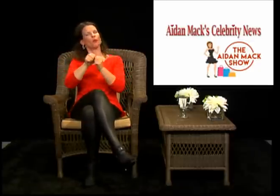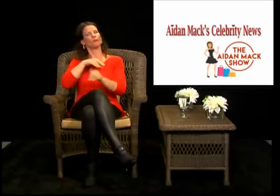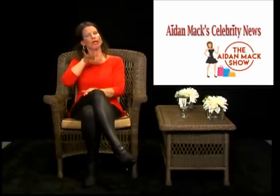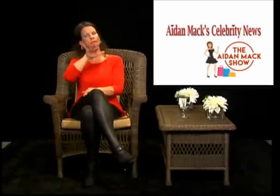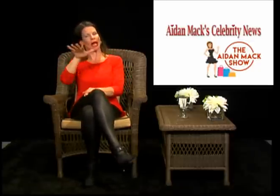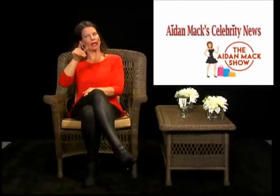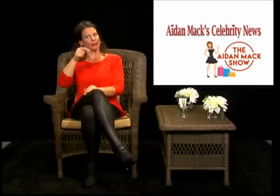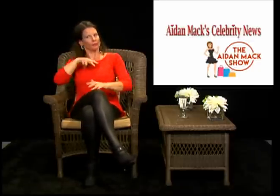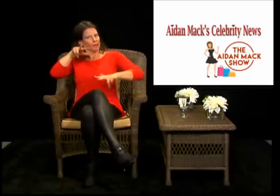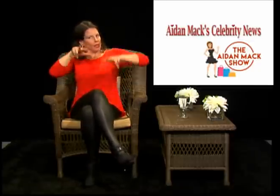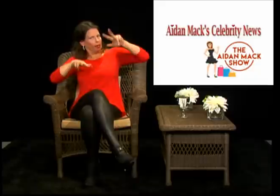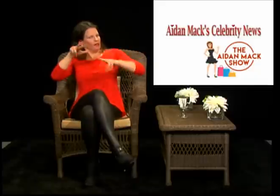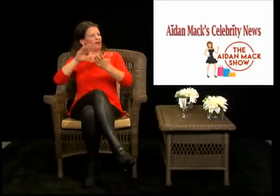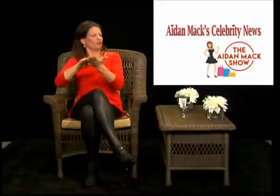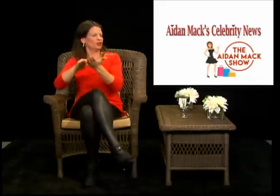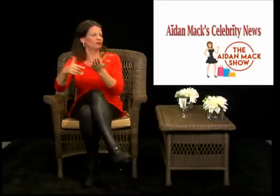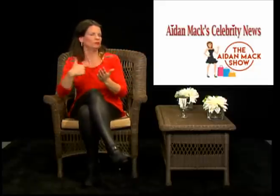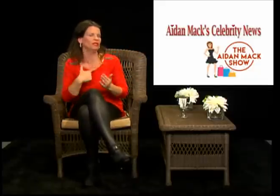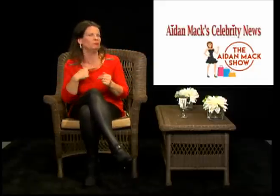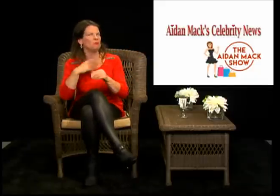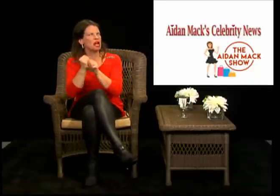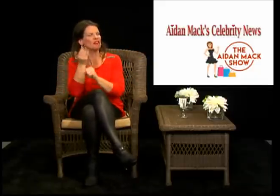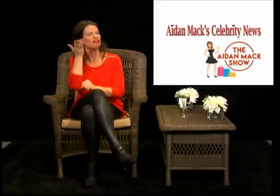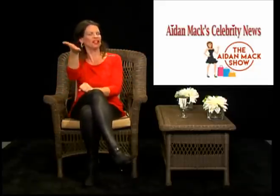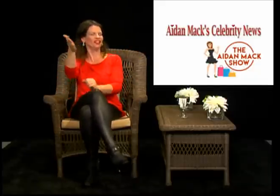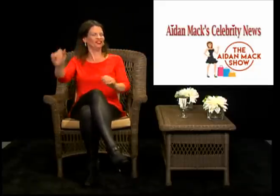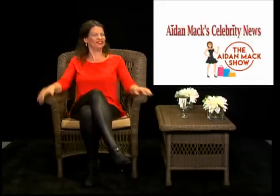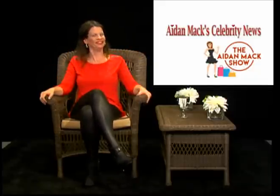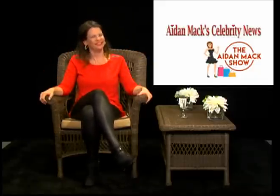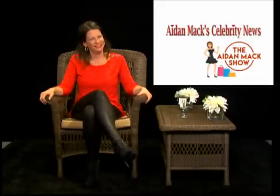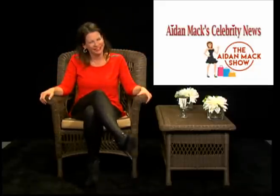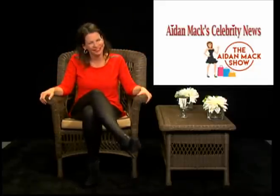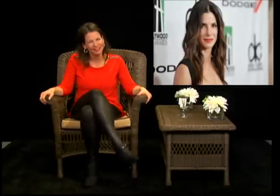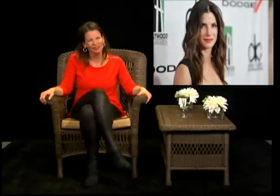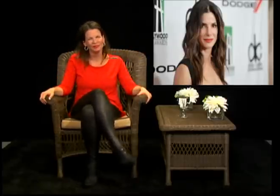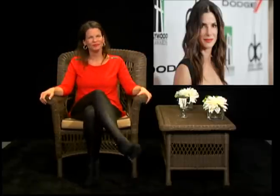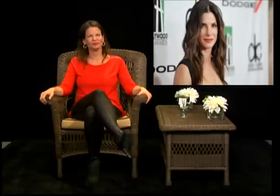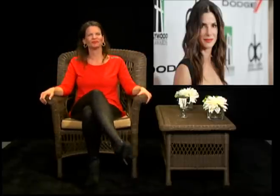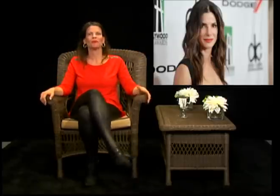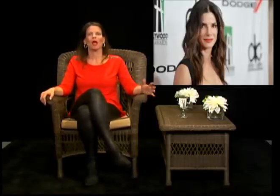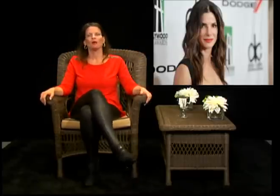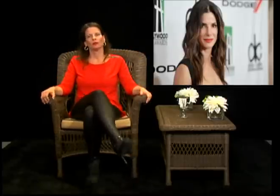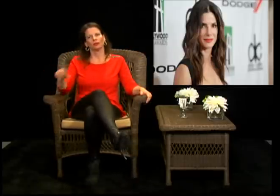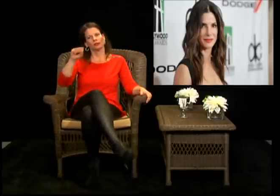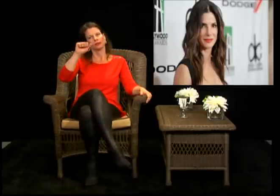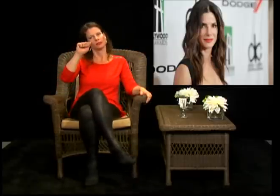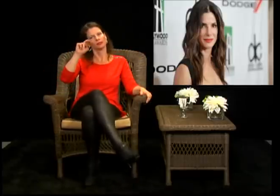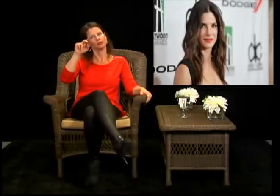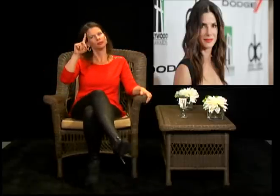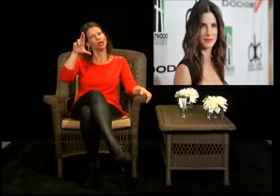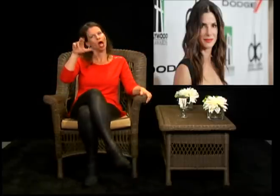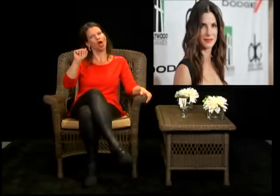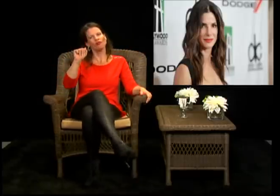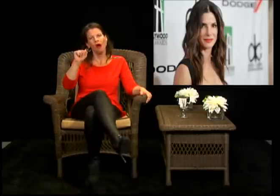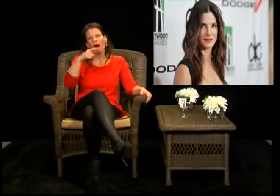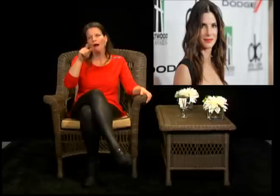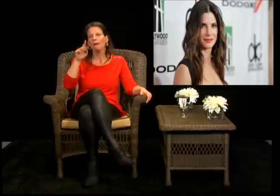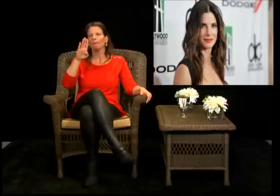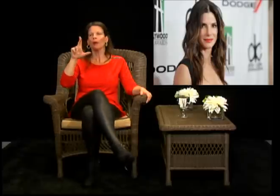I have been told that I fingerspell a little bit quickly, too quickly for people to notice. So I am trying to slow down. So that may look a little awkward. Sorry about